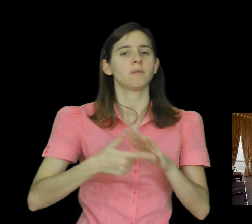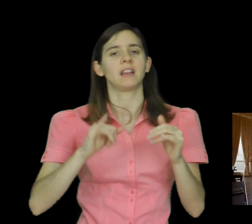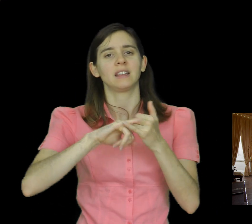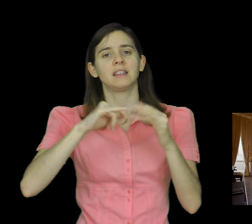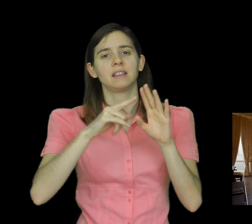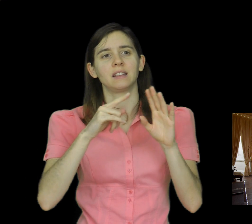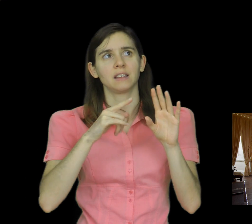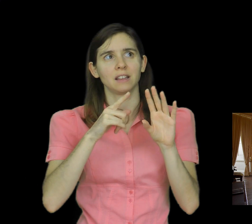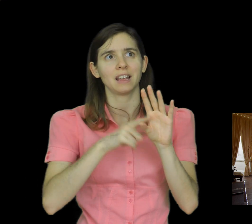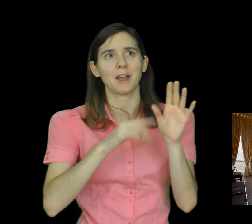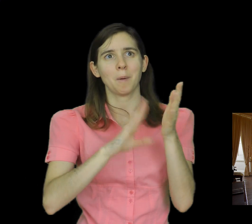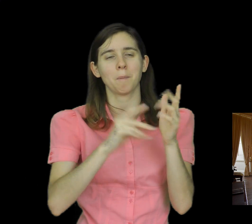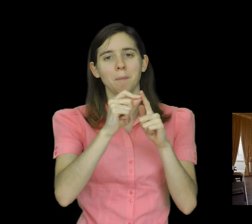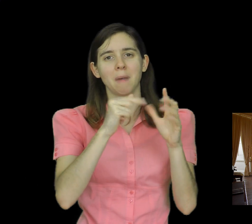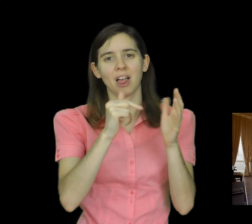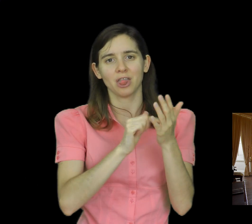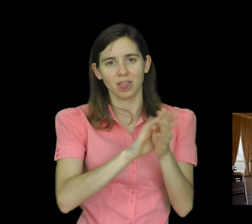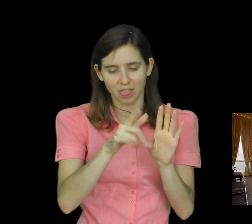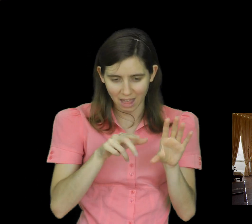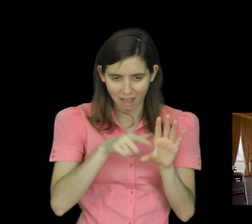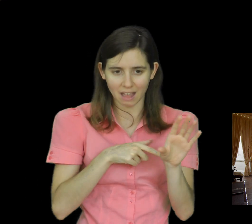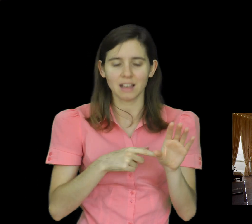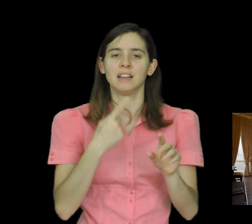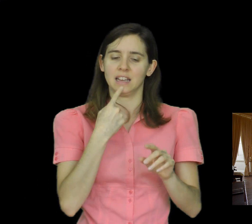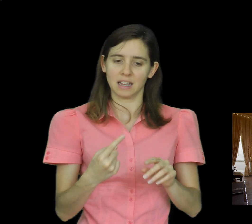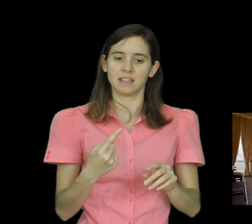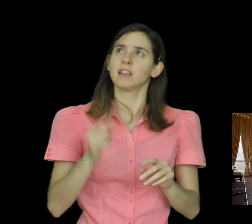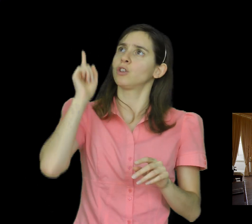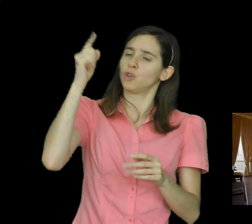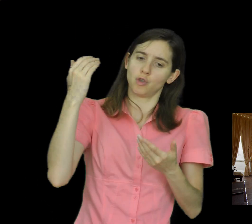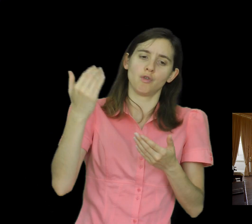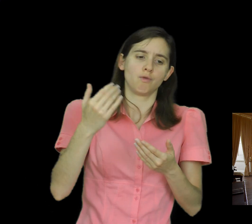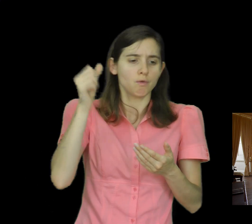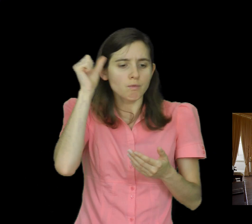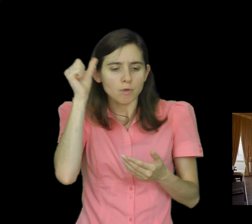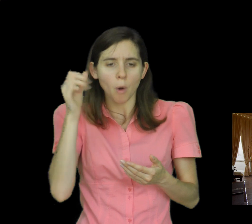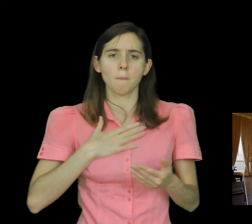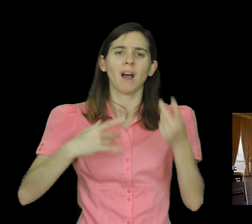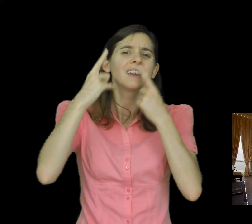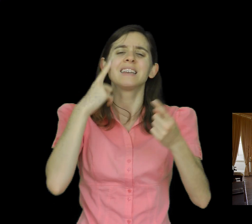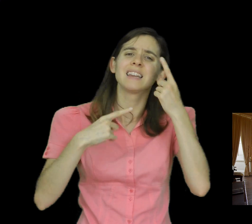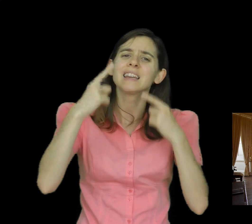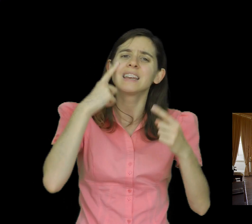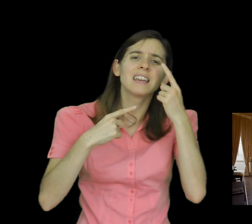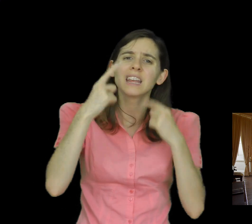sorrows. You have collected all my tears in your bottle. You have recorded each one in your book.